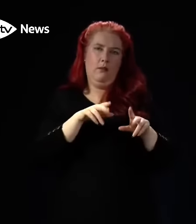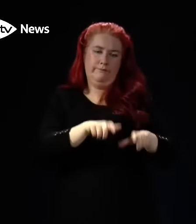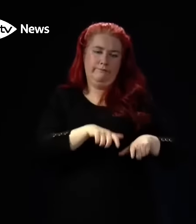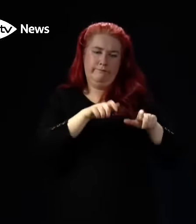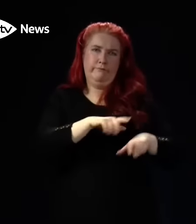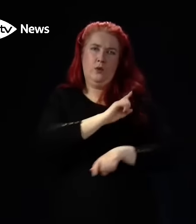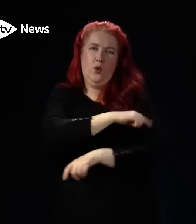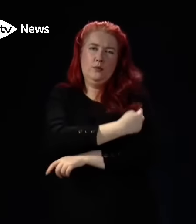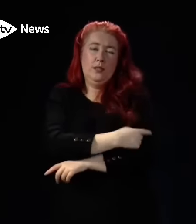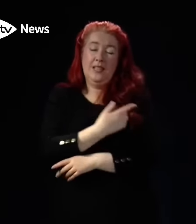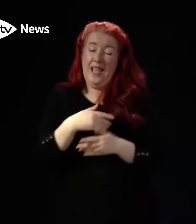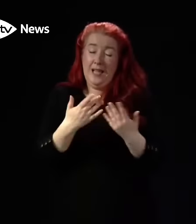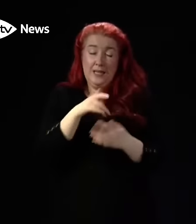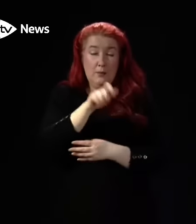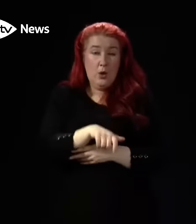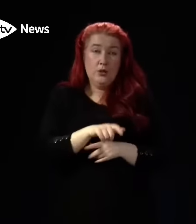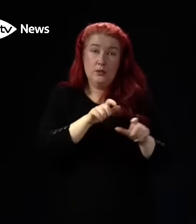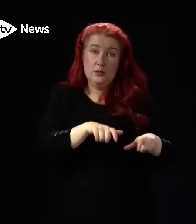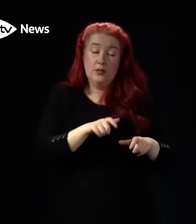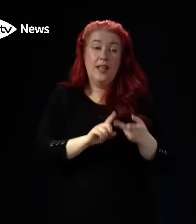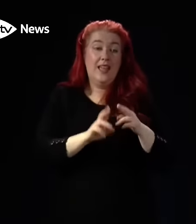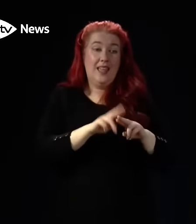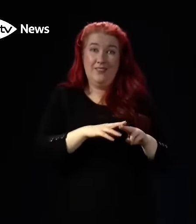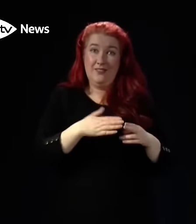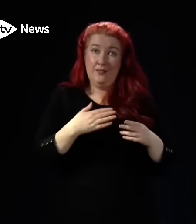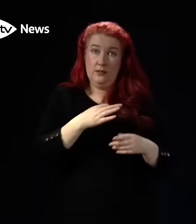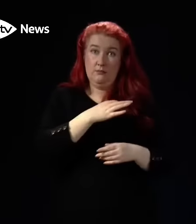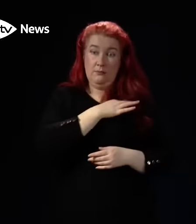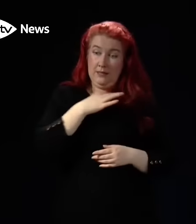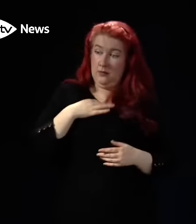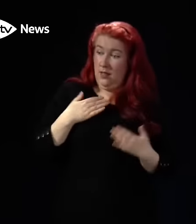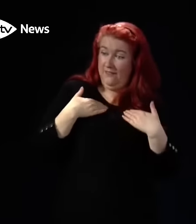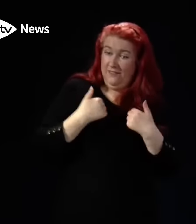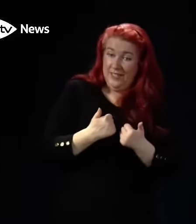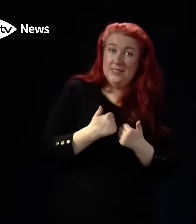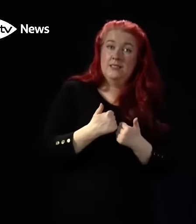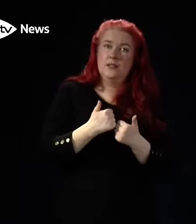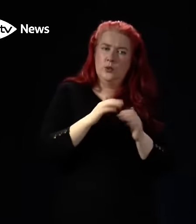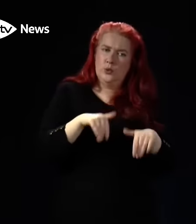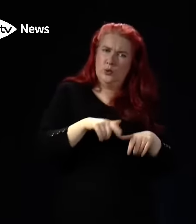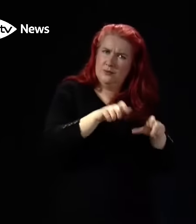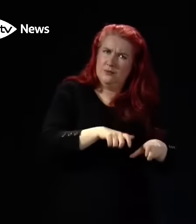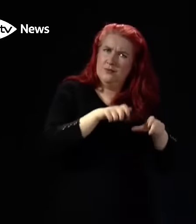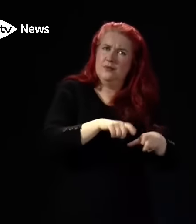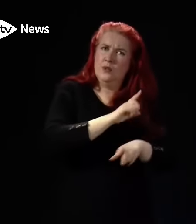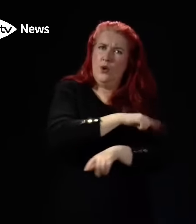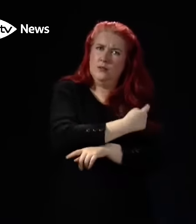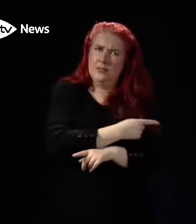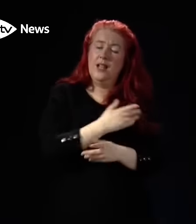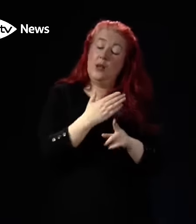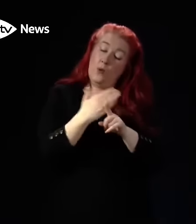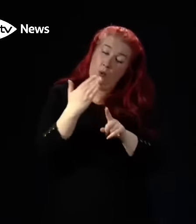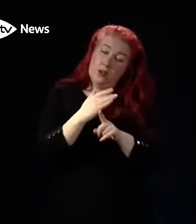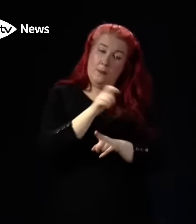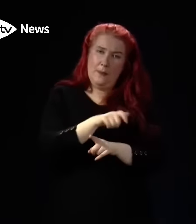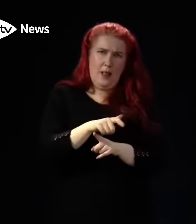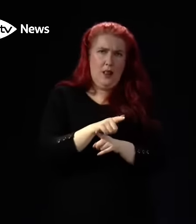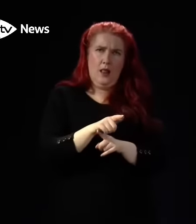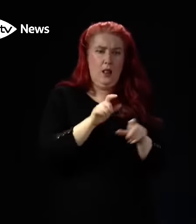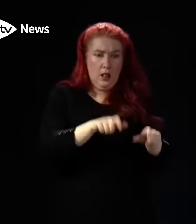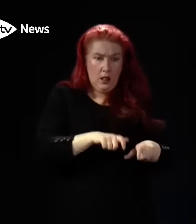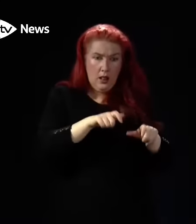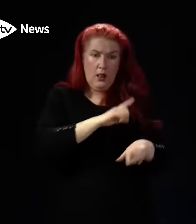hospital for any individual who doesn't clinically need to be there is not a good thing. And for older people in particular, it can